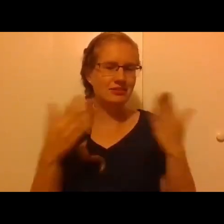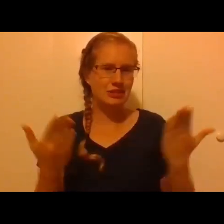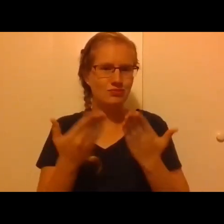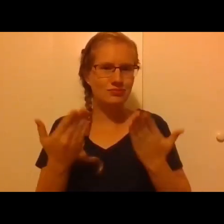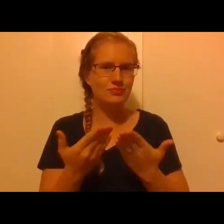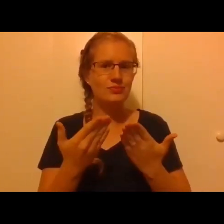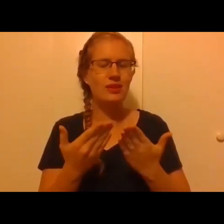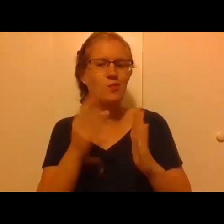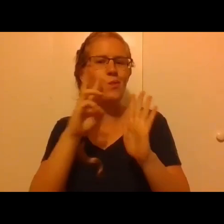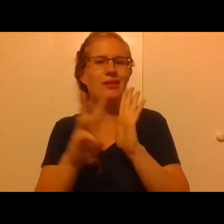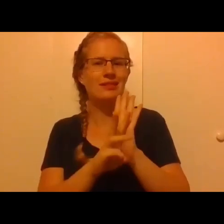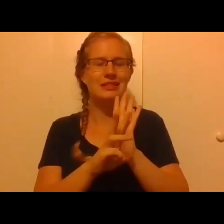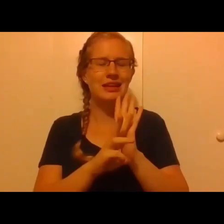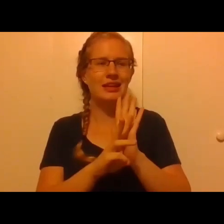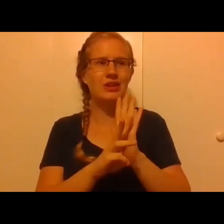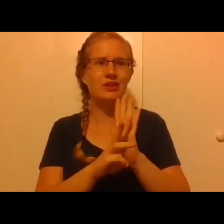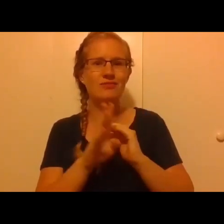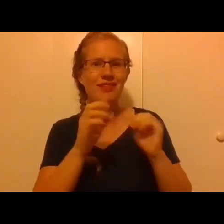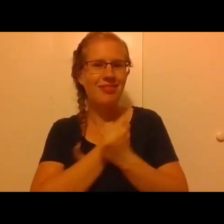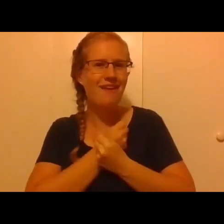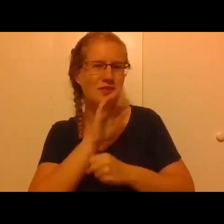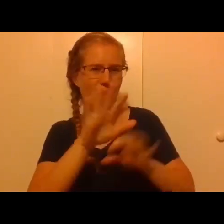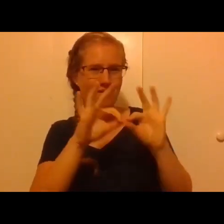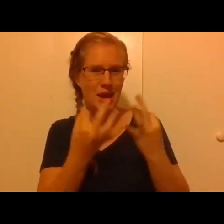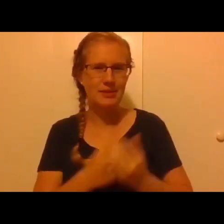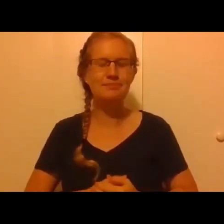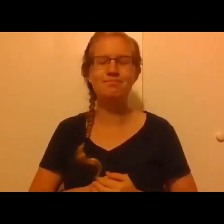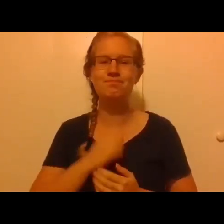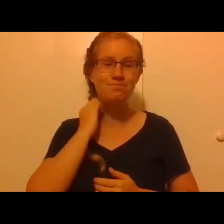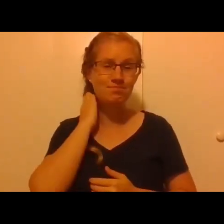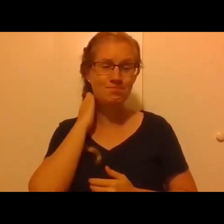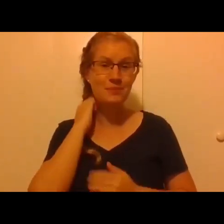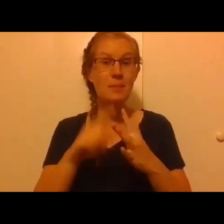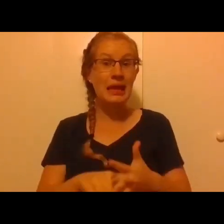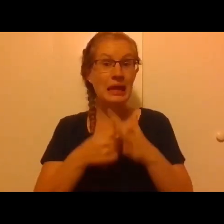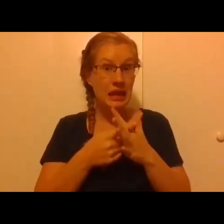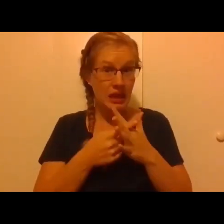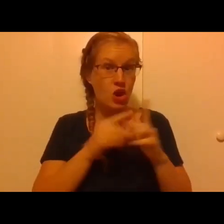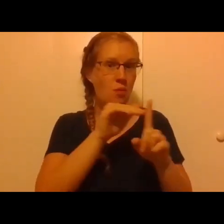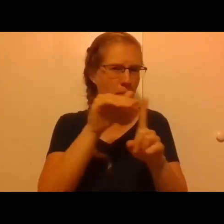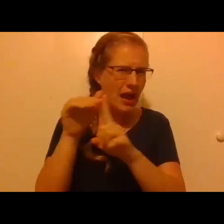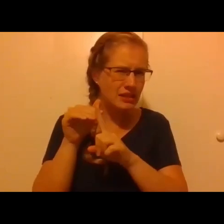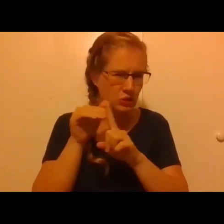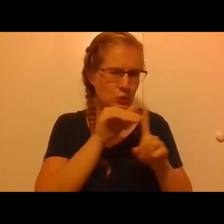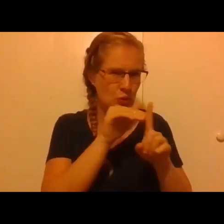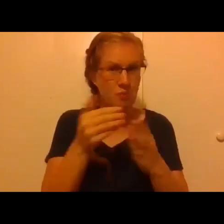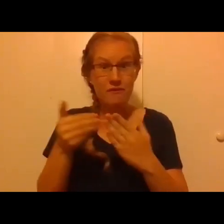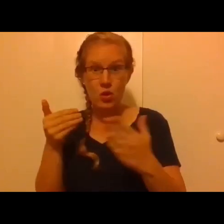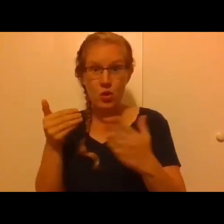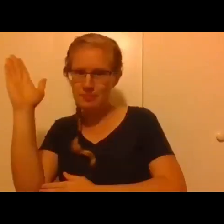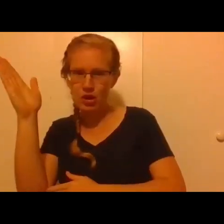for a witness of the love of your own family. Just again, I would remind you before I introduce our speaker,